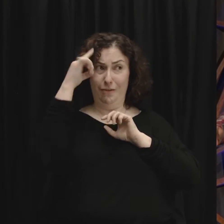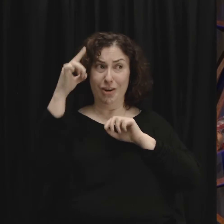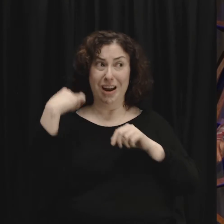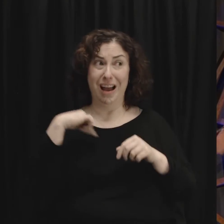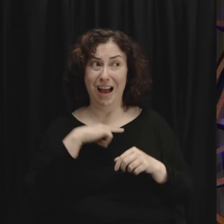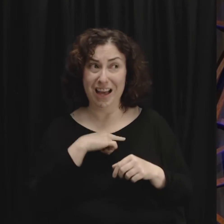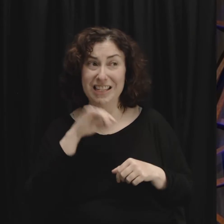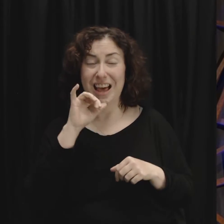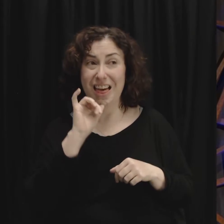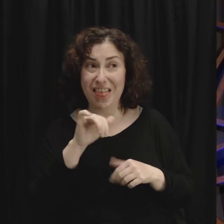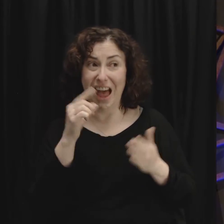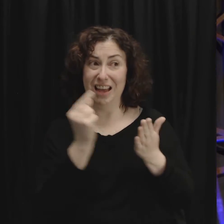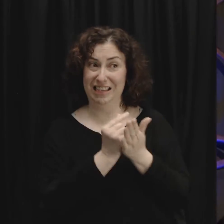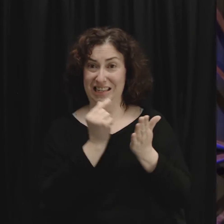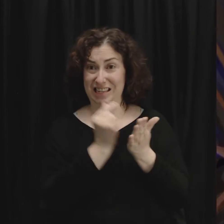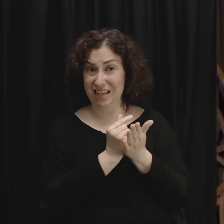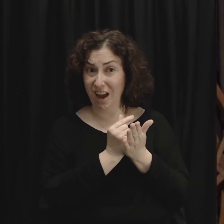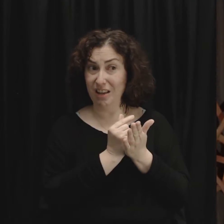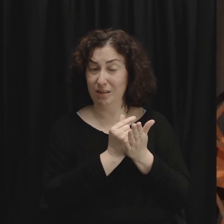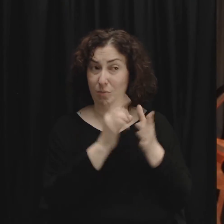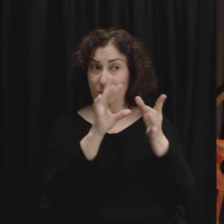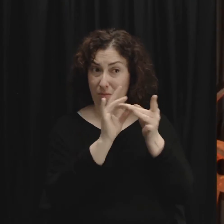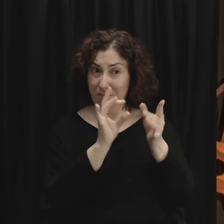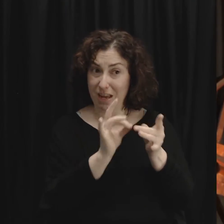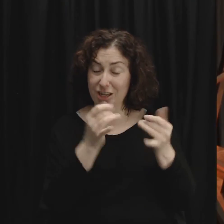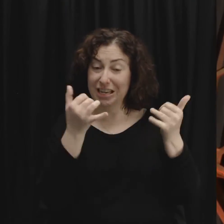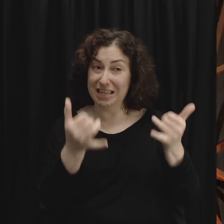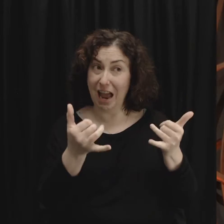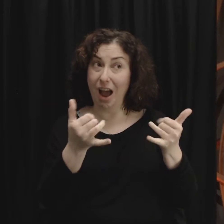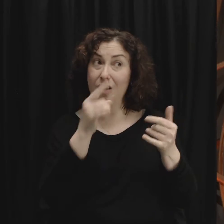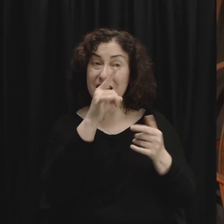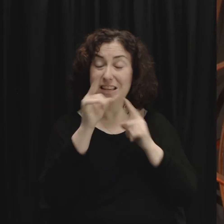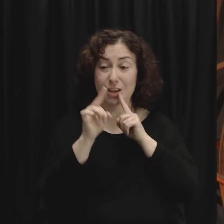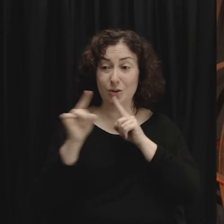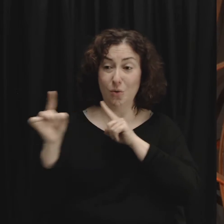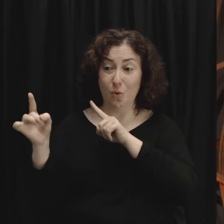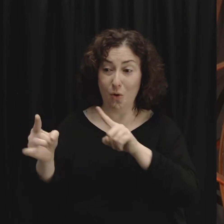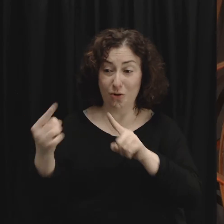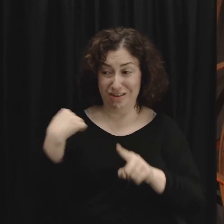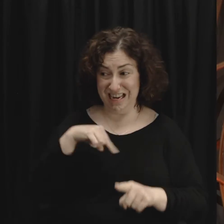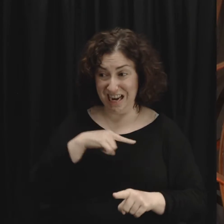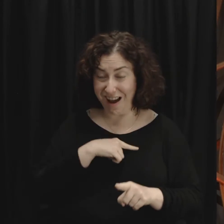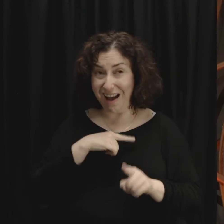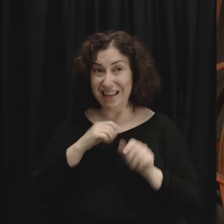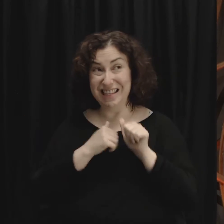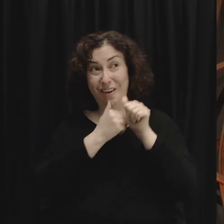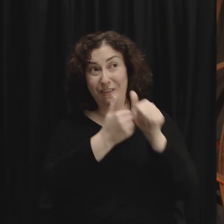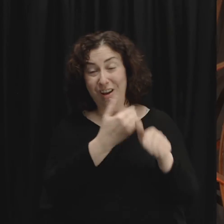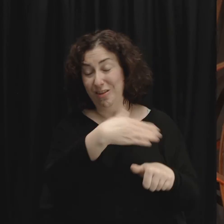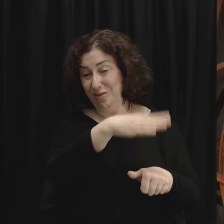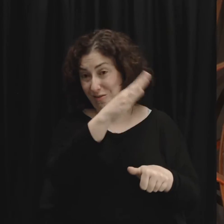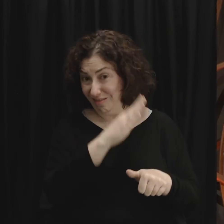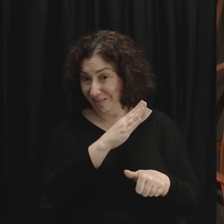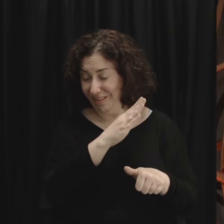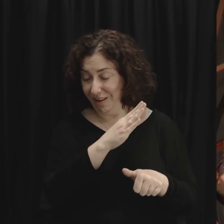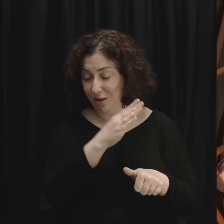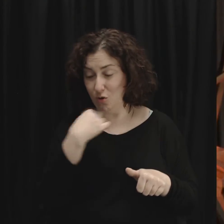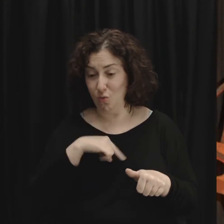those of us who have been forgiven and bought back by the precious blood of Jesus he's telling us you now get to join me